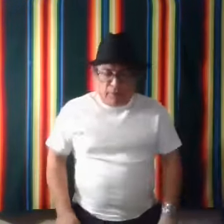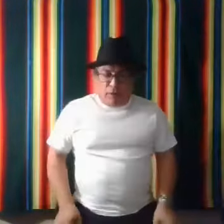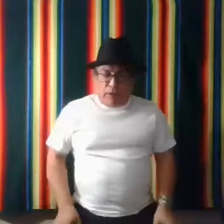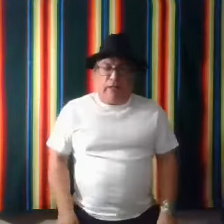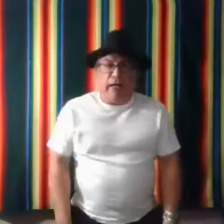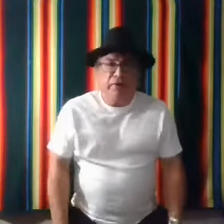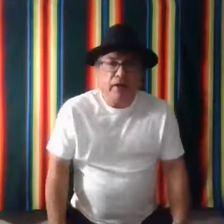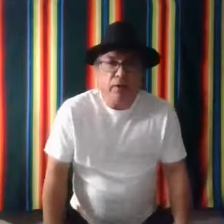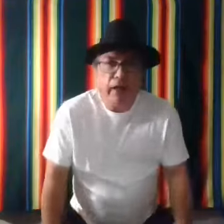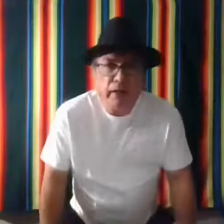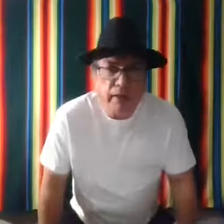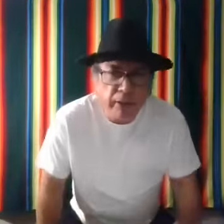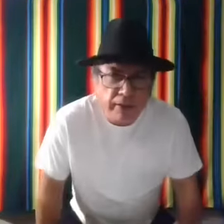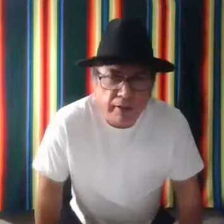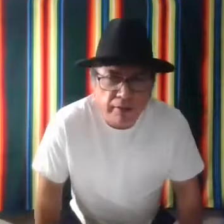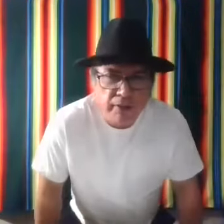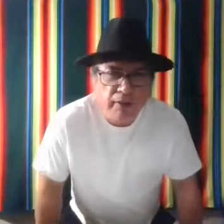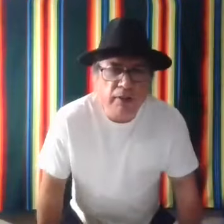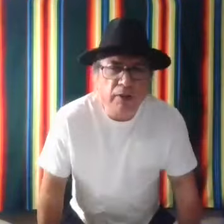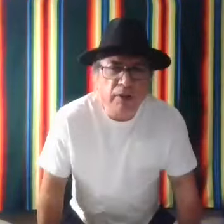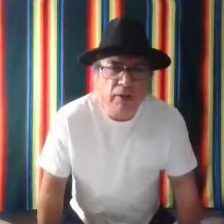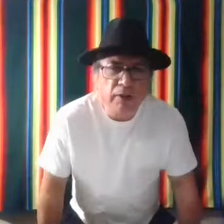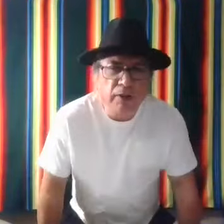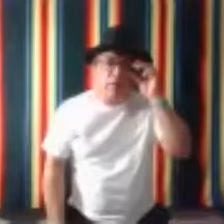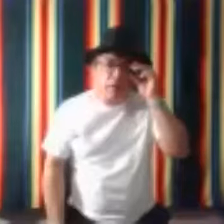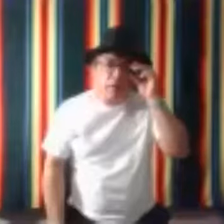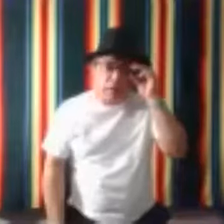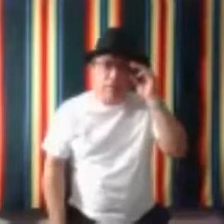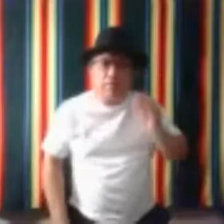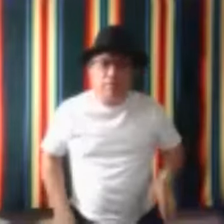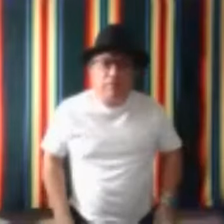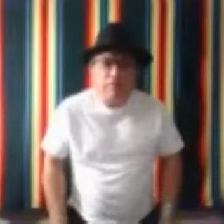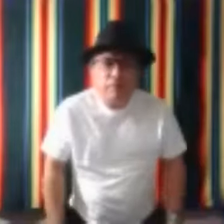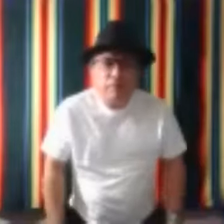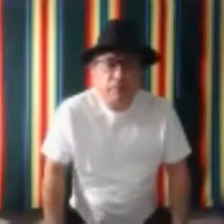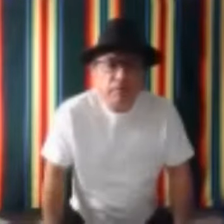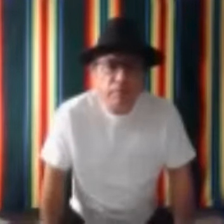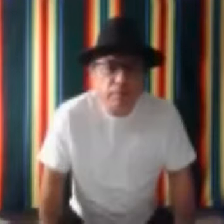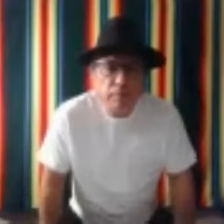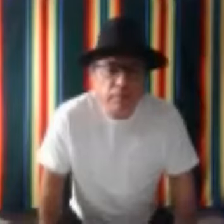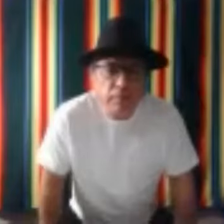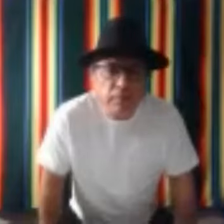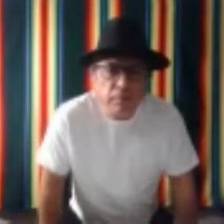Okay. Did I answer that? Okay. Did it make sense? Yeah, you did. And to follow up on that, I guess was a, is there one for lost?